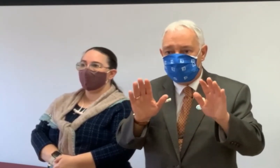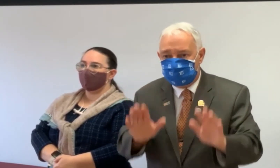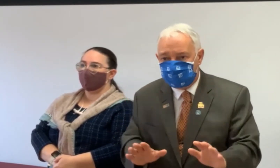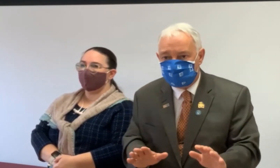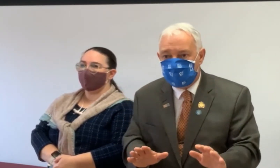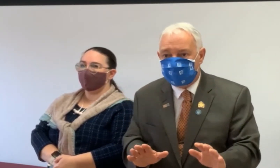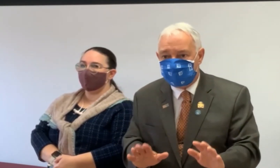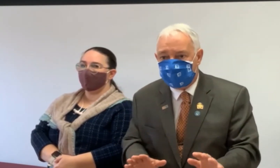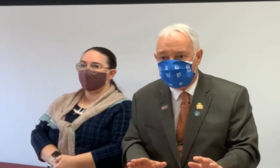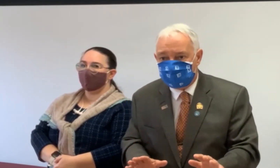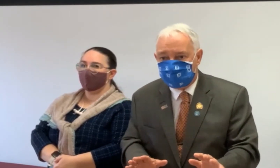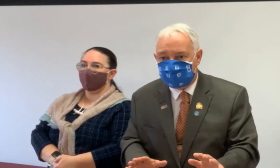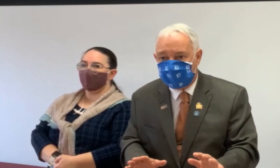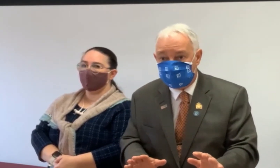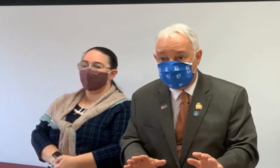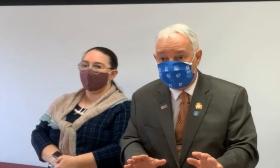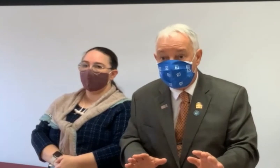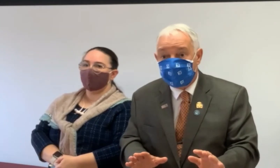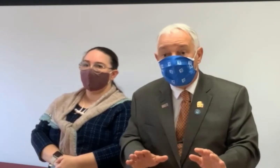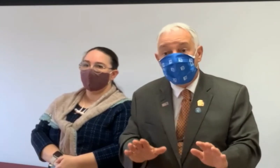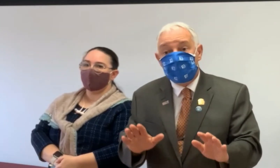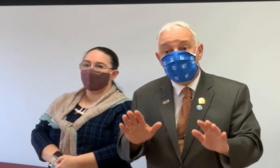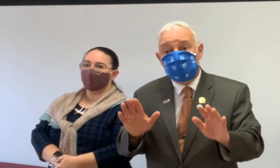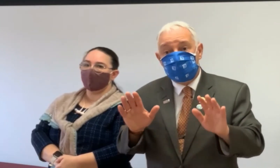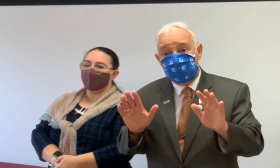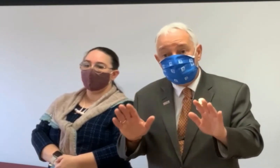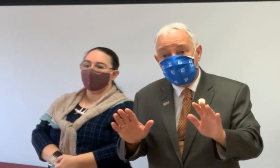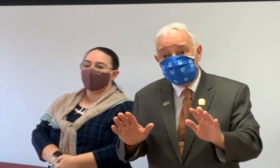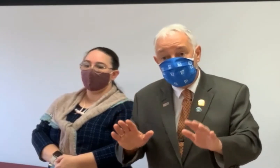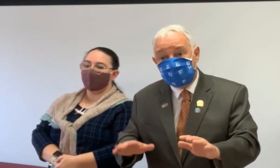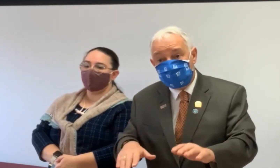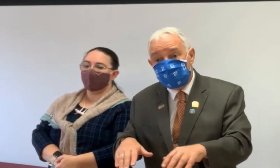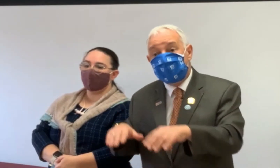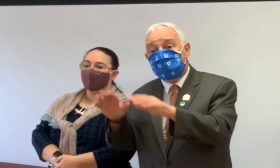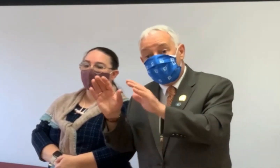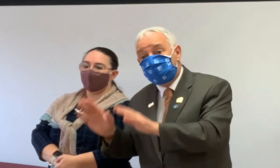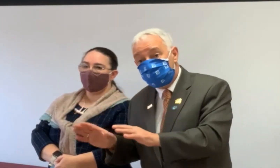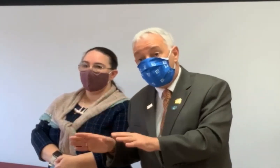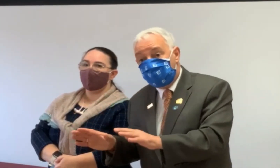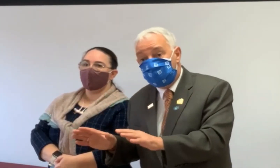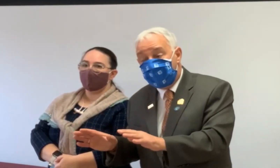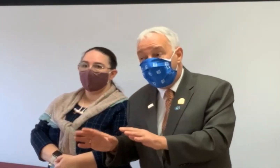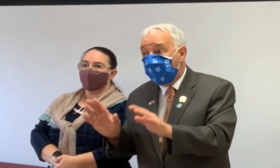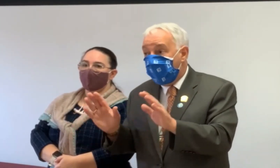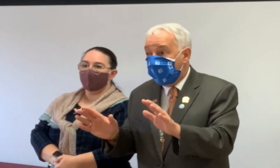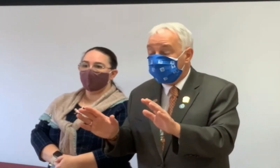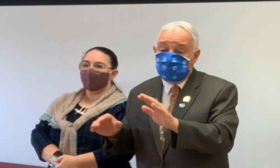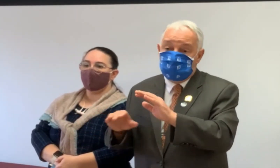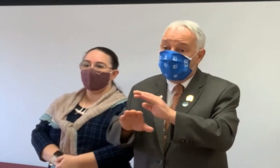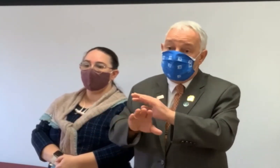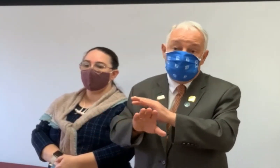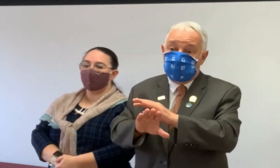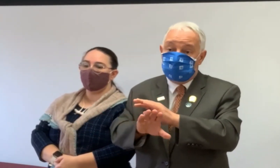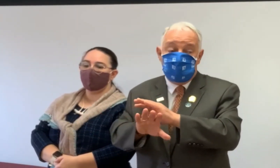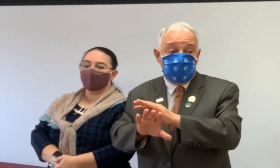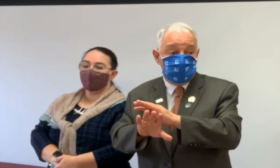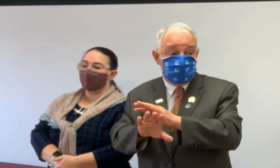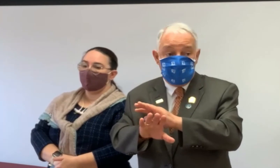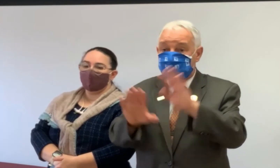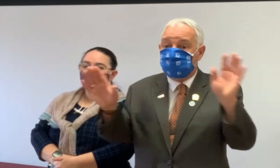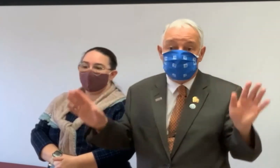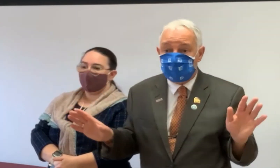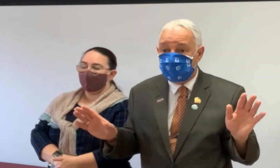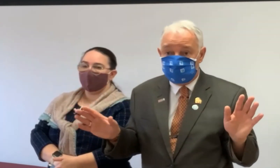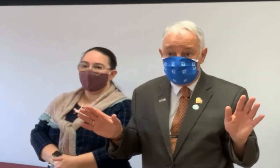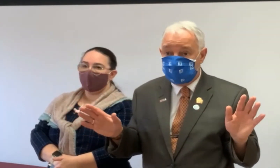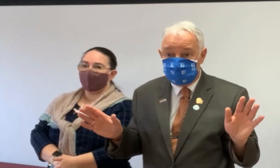want, a reverse mortgage can help you do that. But a reverse mortgage can help you do other things too. Right. And maybe a reverse mortgage